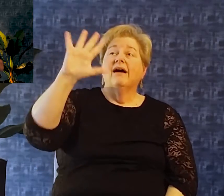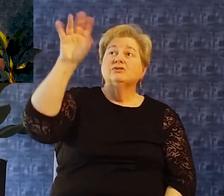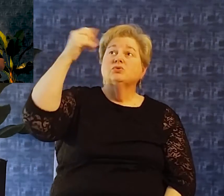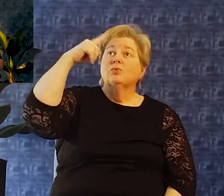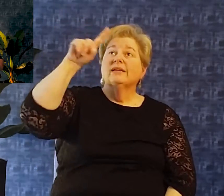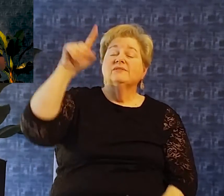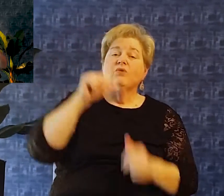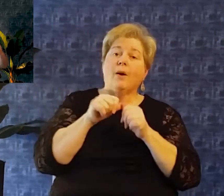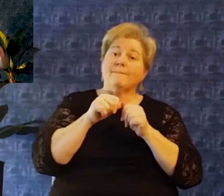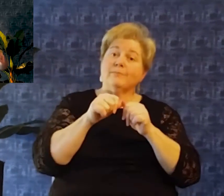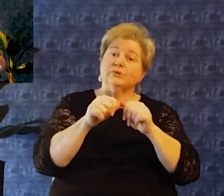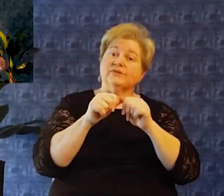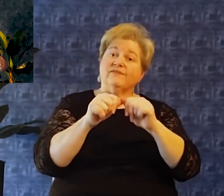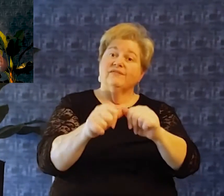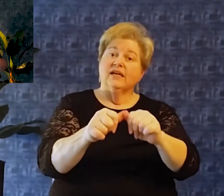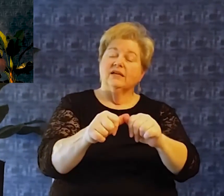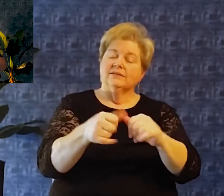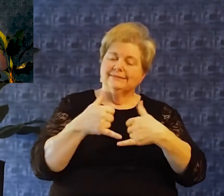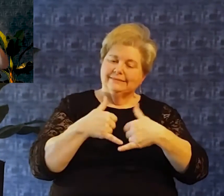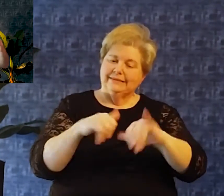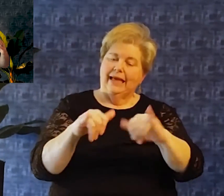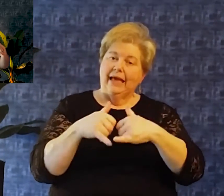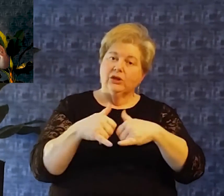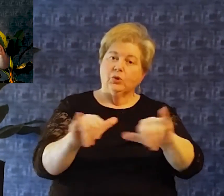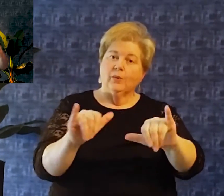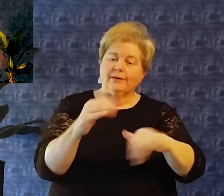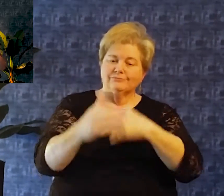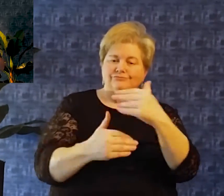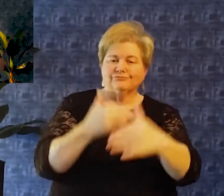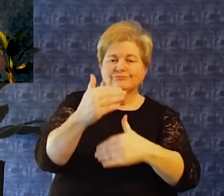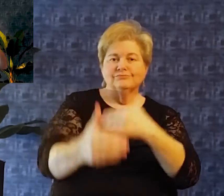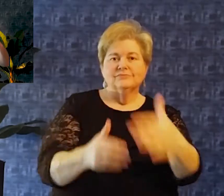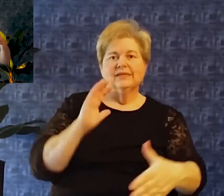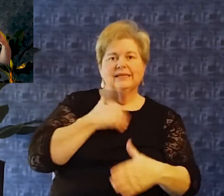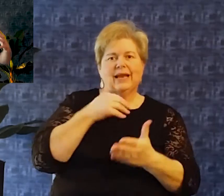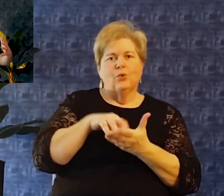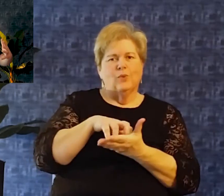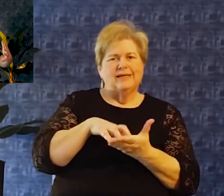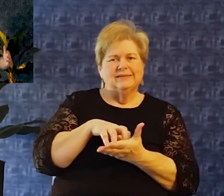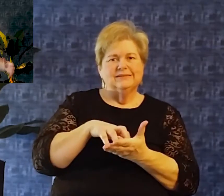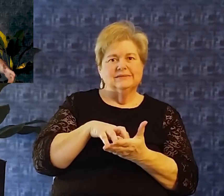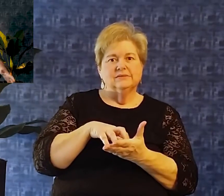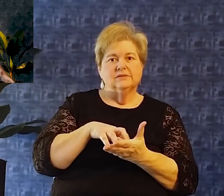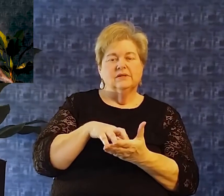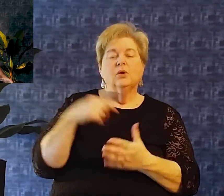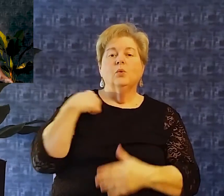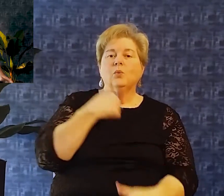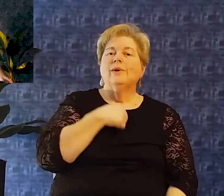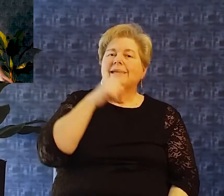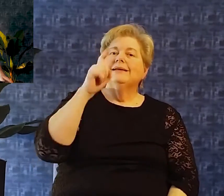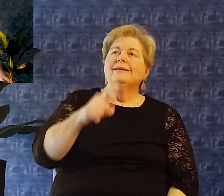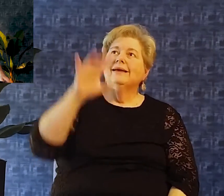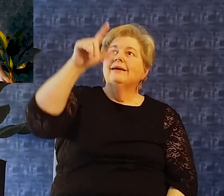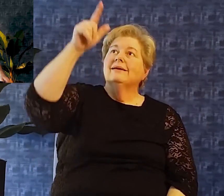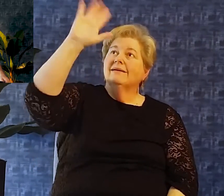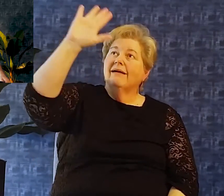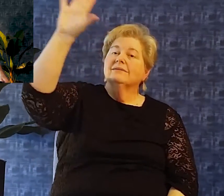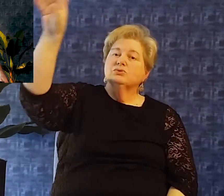perseverance Pressing forward continuing on even in our weaknesses and we need